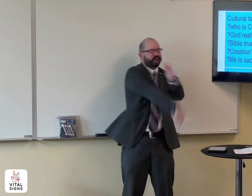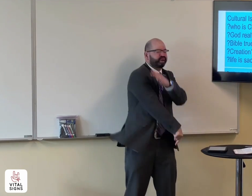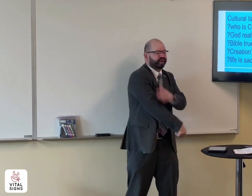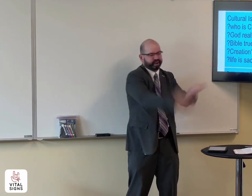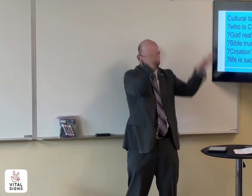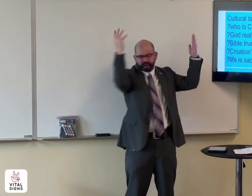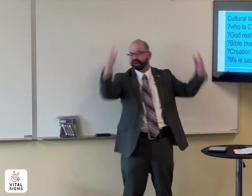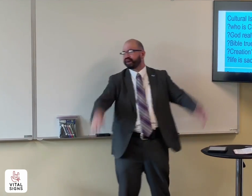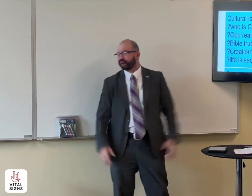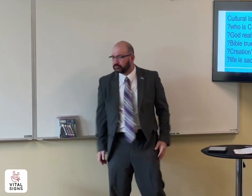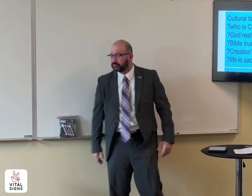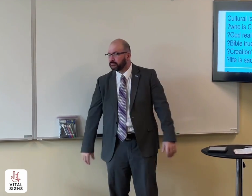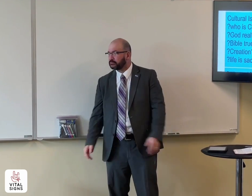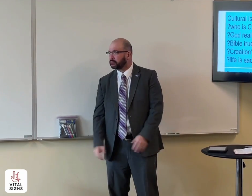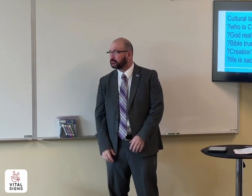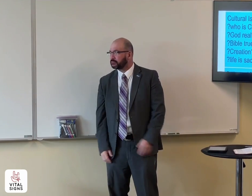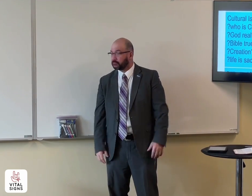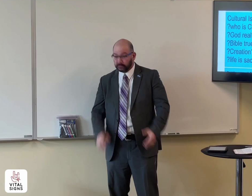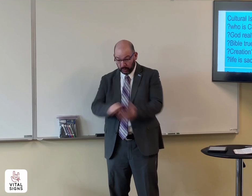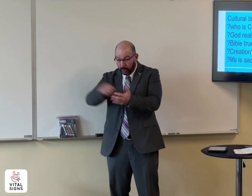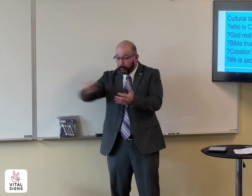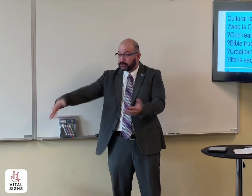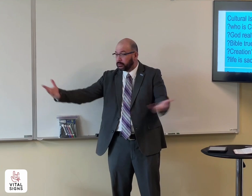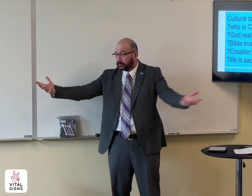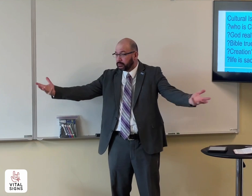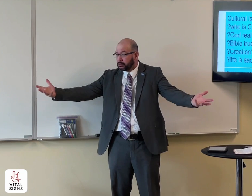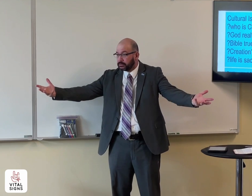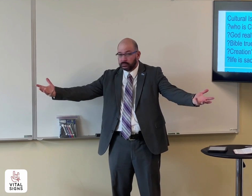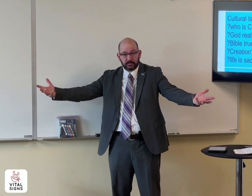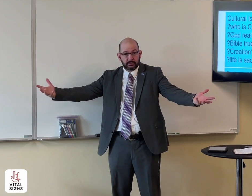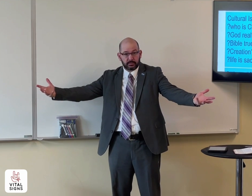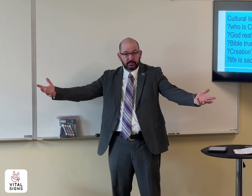yeah, same way. Goes into abortion, also.